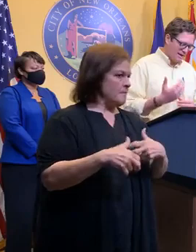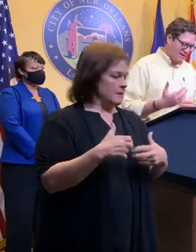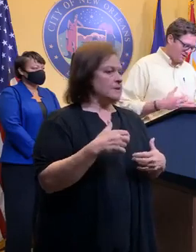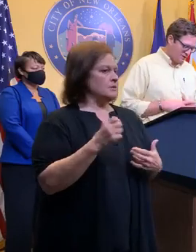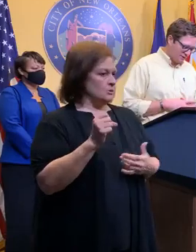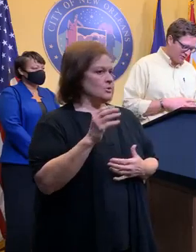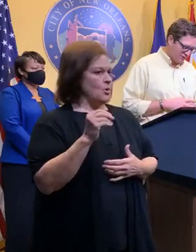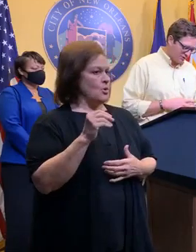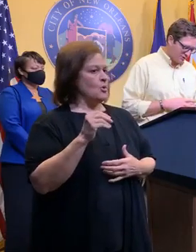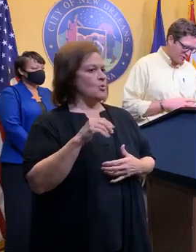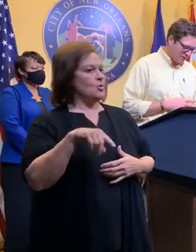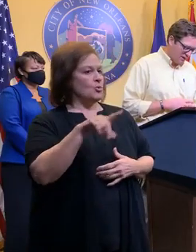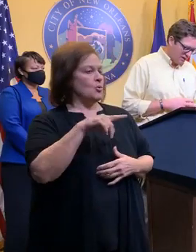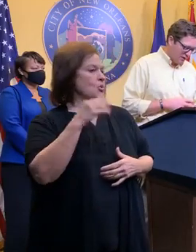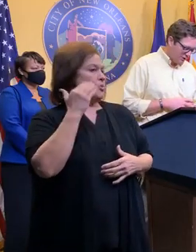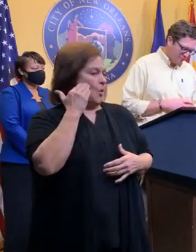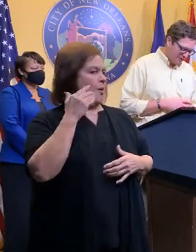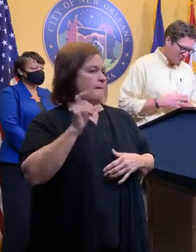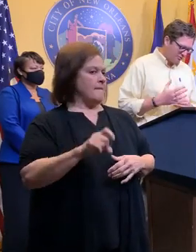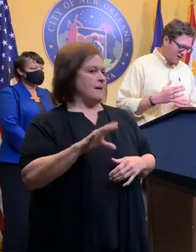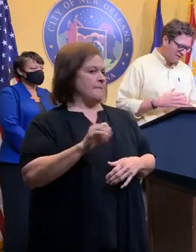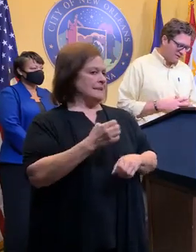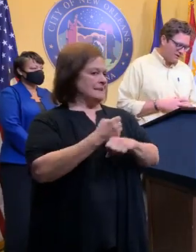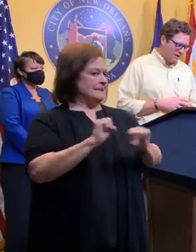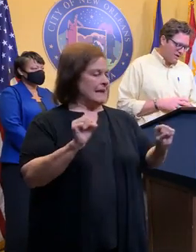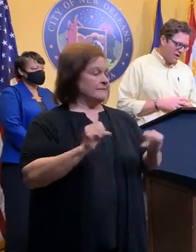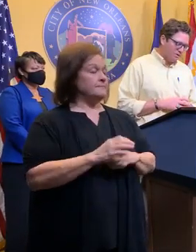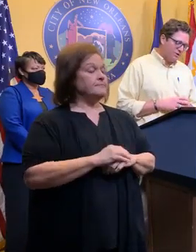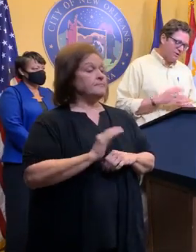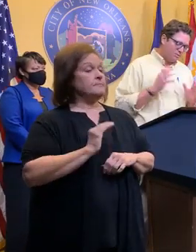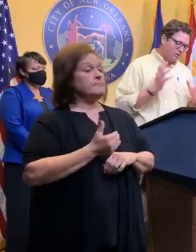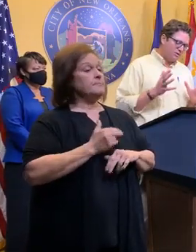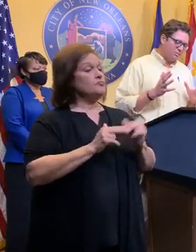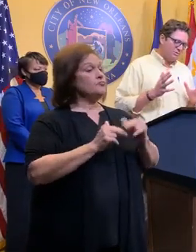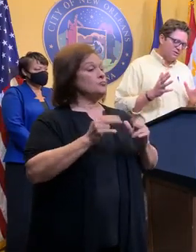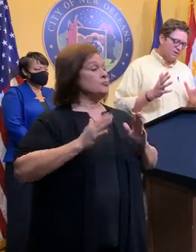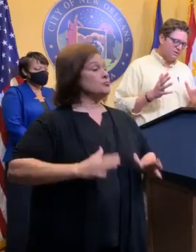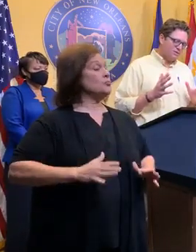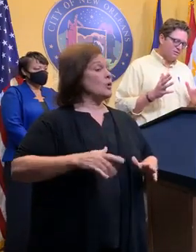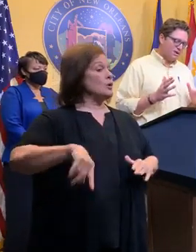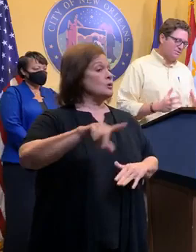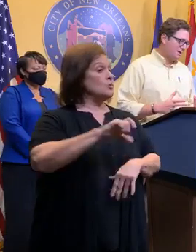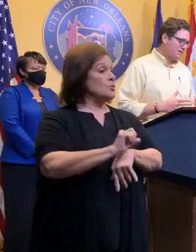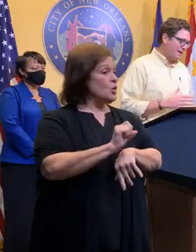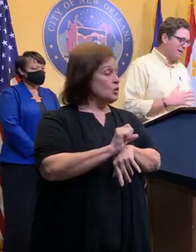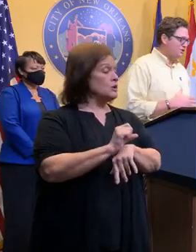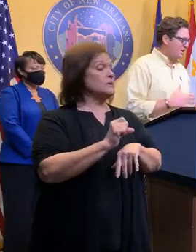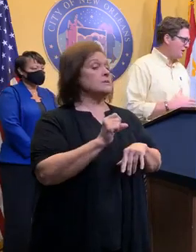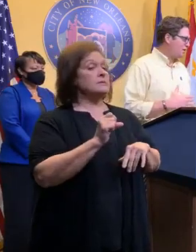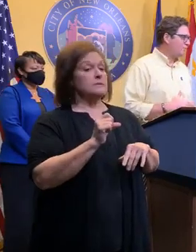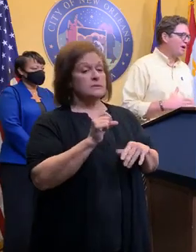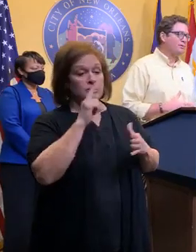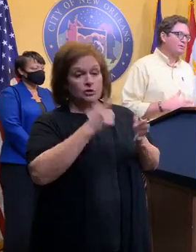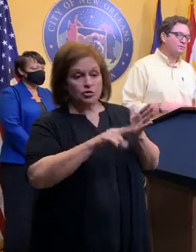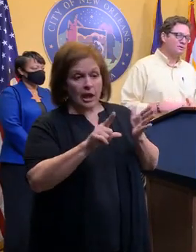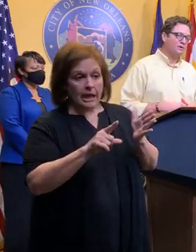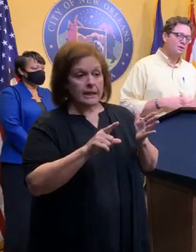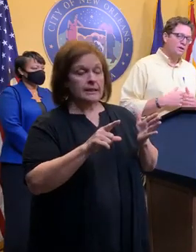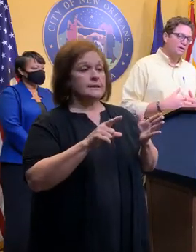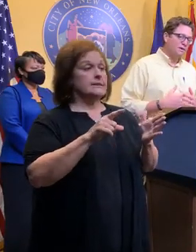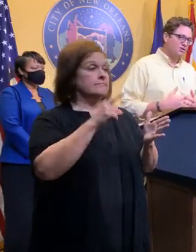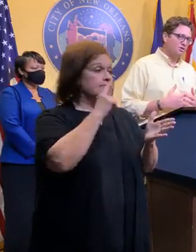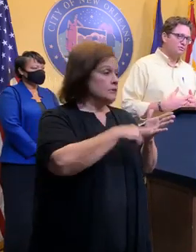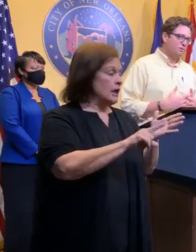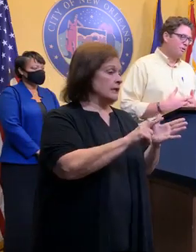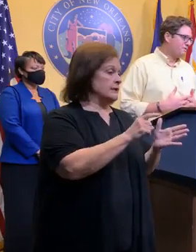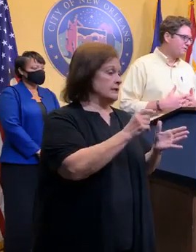that as you're on a construction site. Our inspectors are out there looking at both our public sector job sites and checking on our private ones.